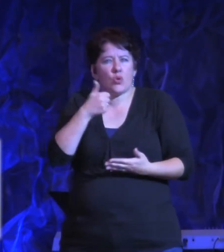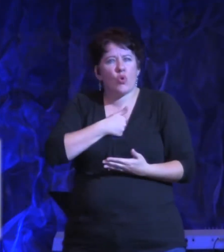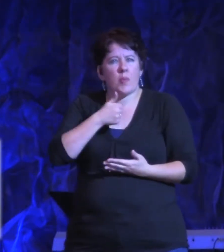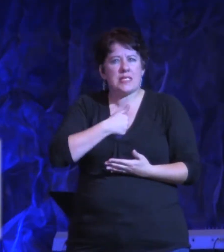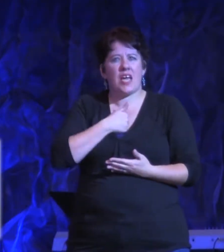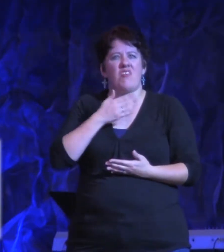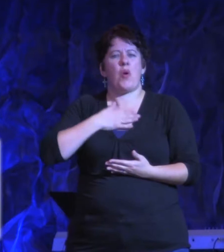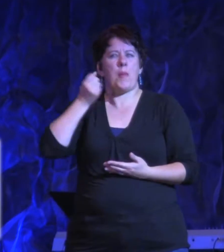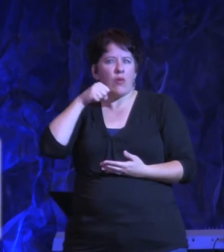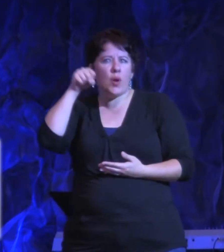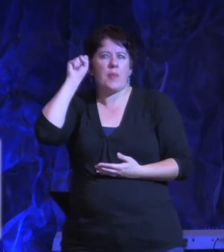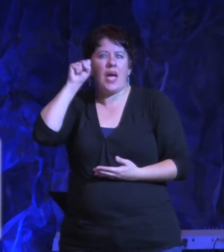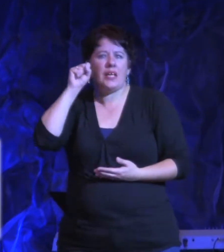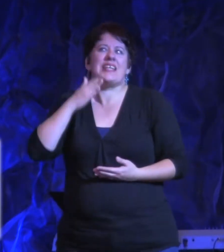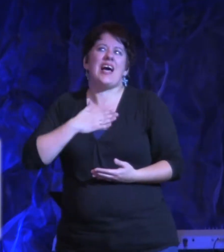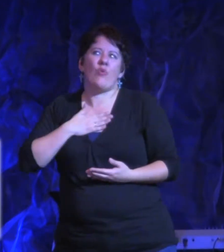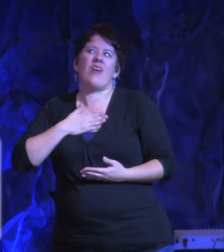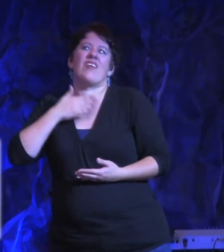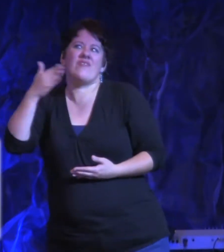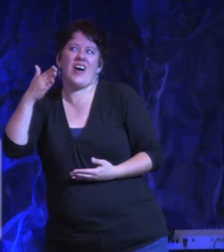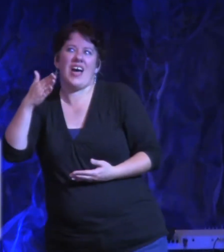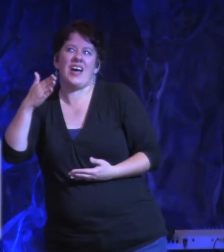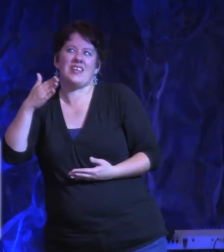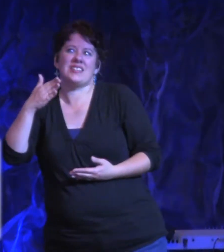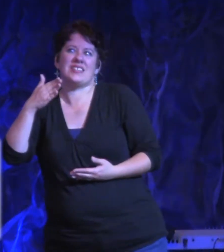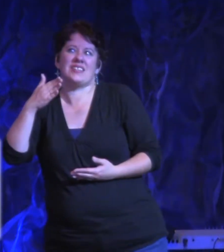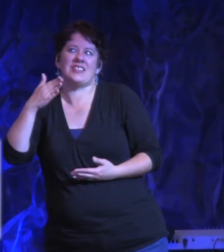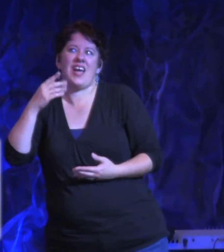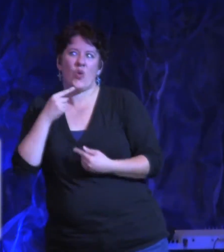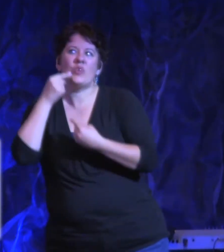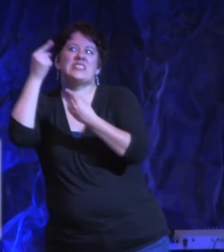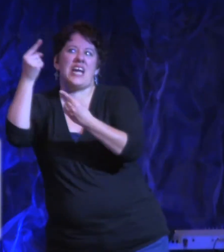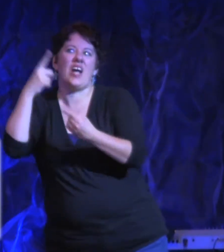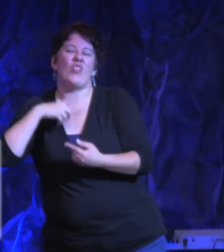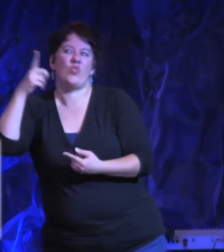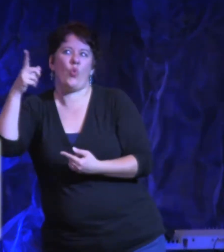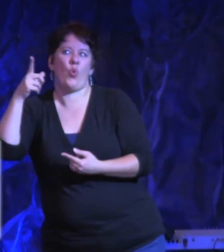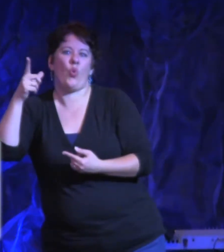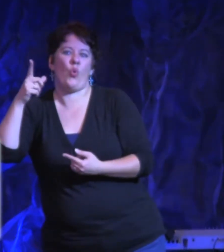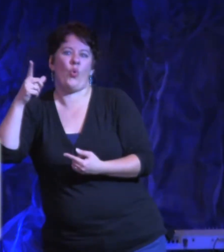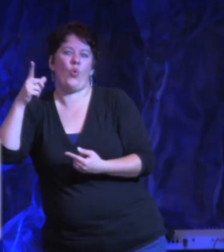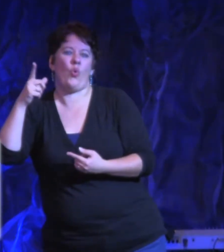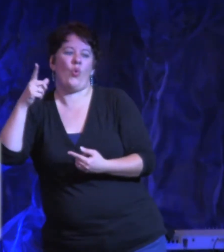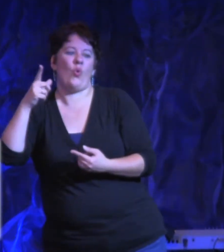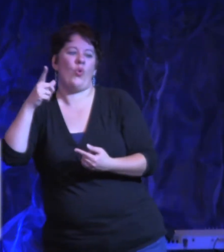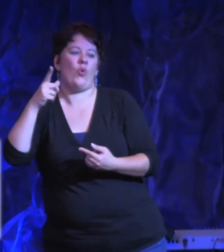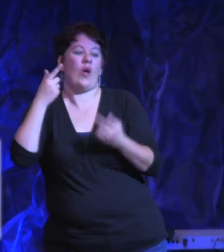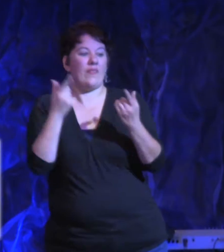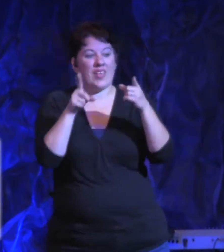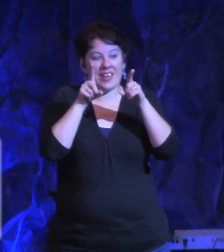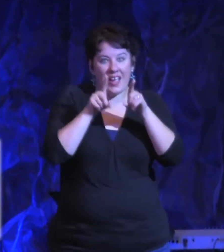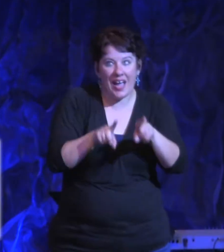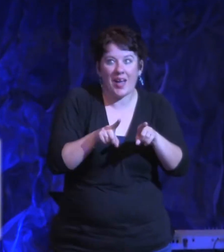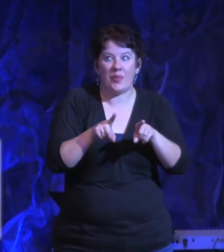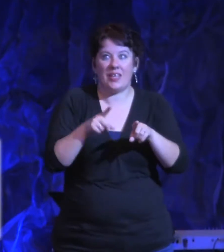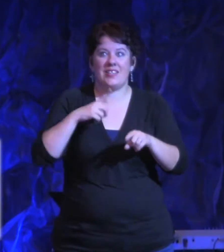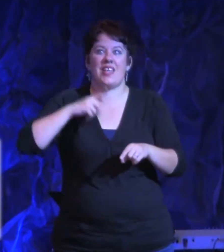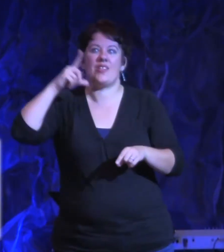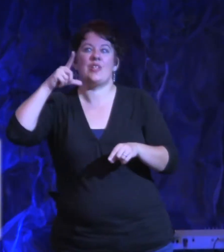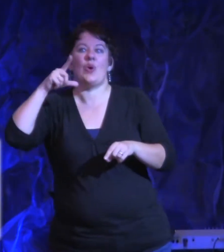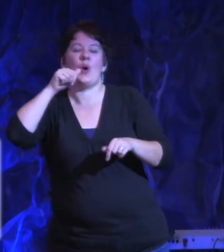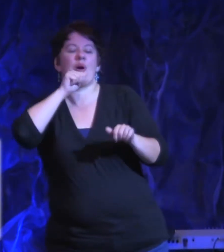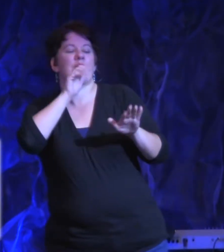all my guilt is gone. There's the breakthrough right there. See, David experienced a breakthrough as soon as he confessed and repented of his sin.